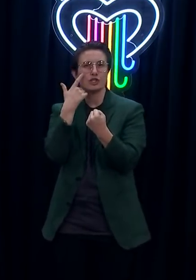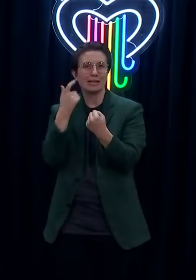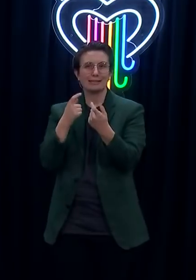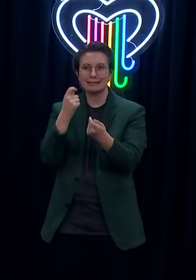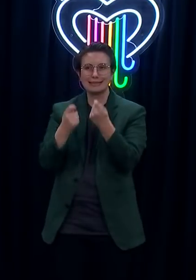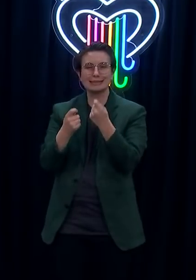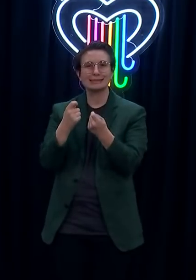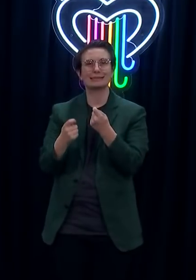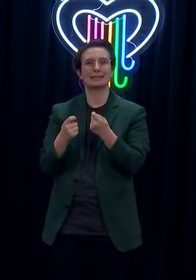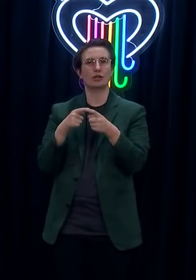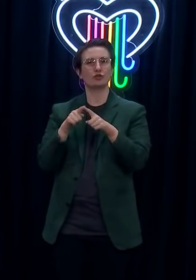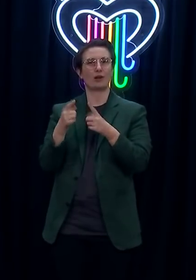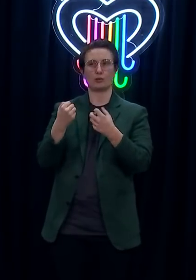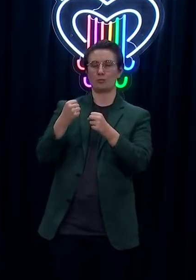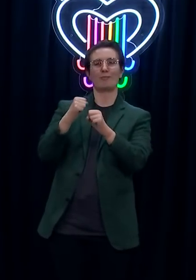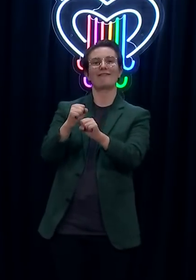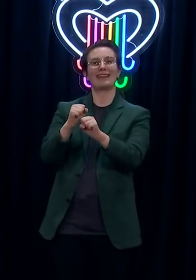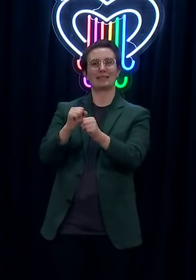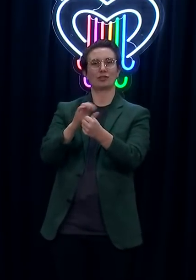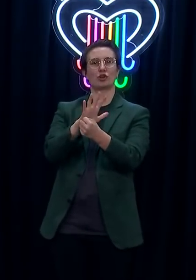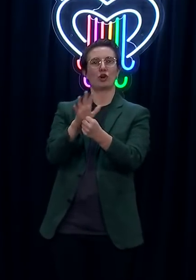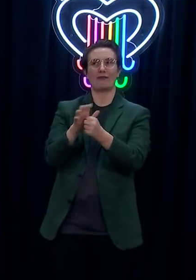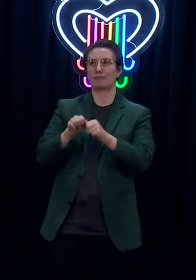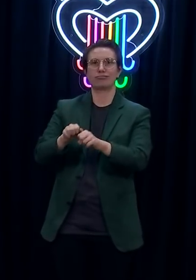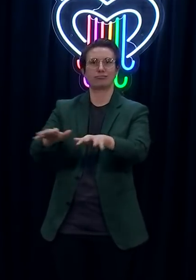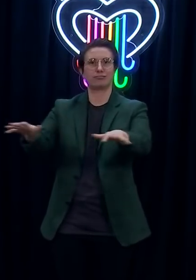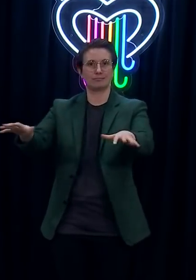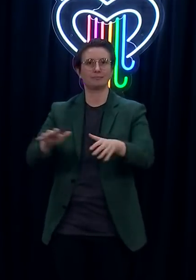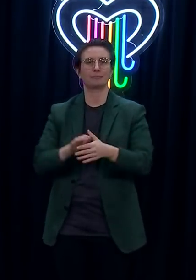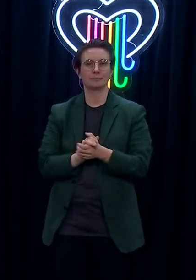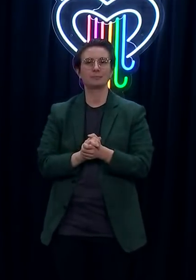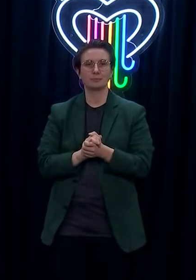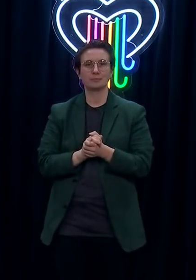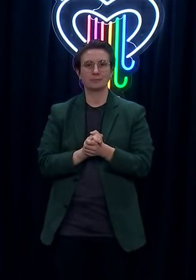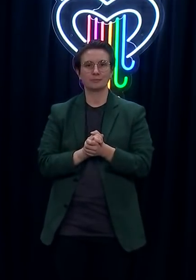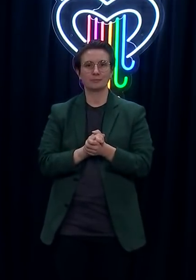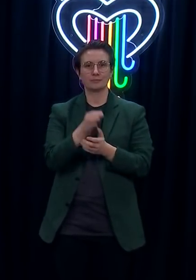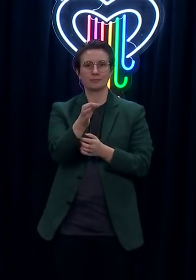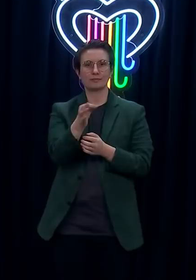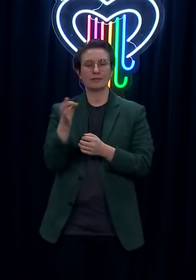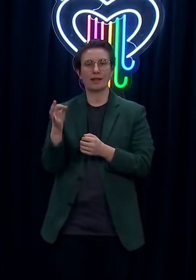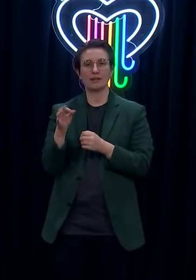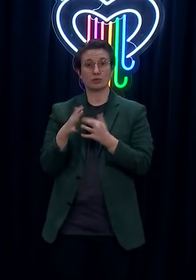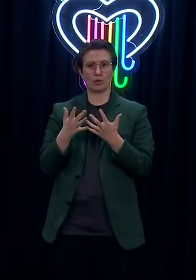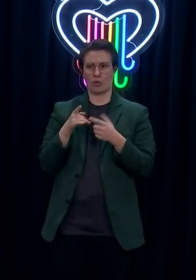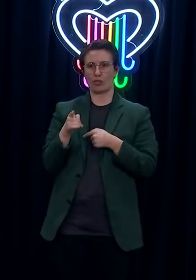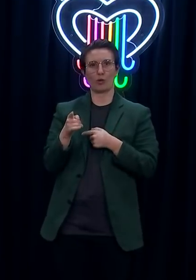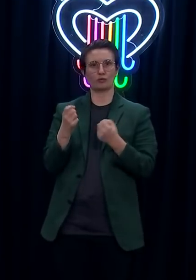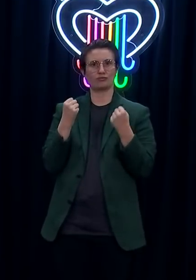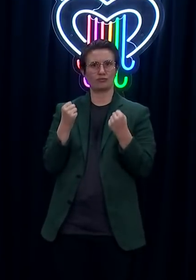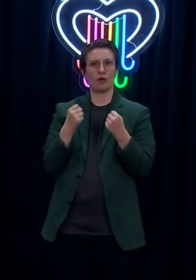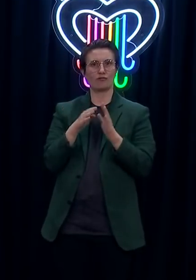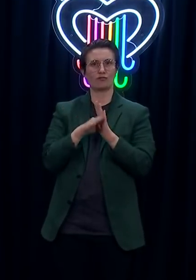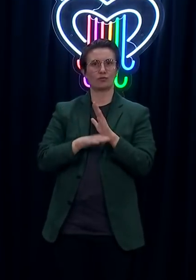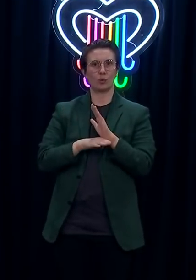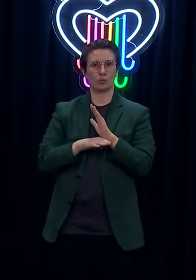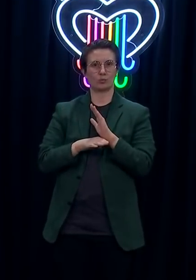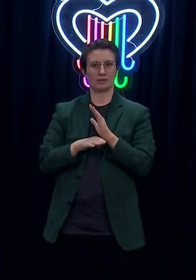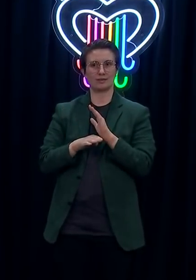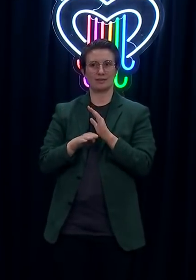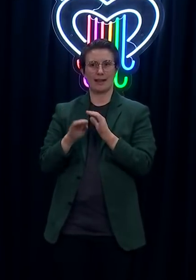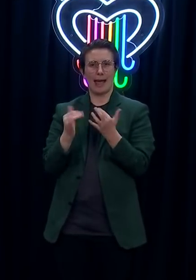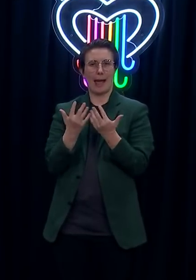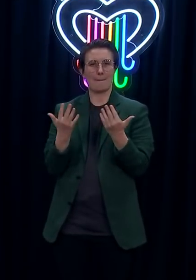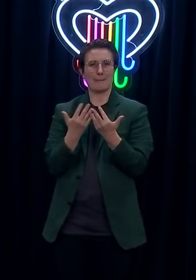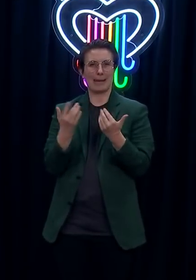many mystery cases do we have in total? And how comfortable are you with those, given this decision tomorrow? Over the last two weeks, we've had 12.